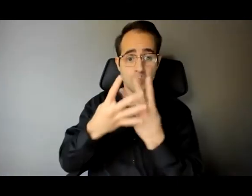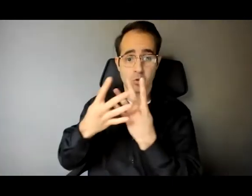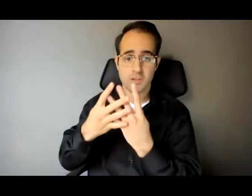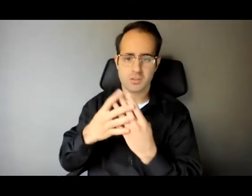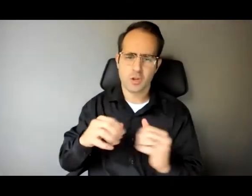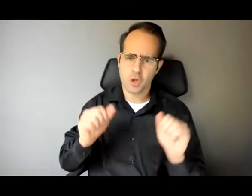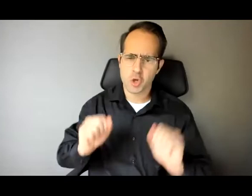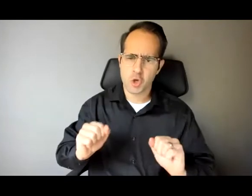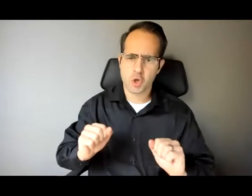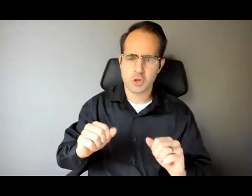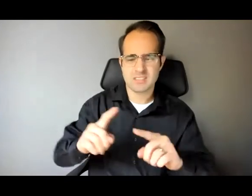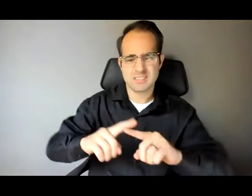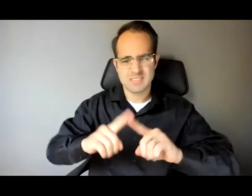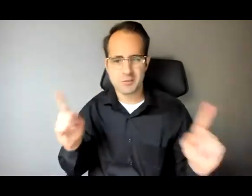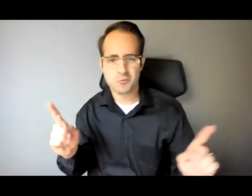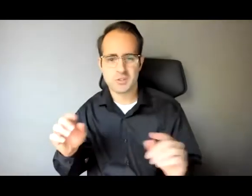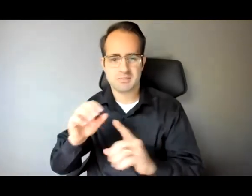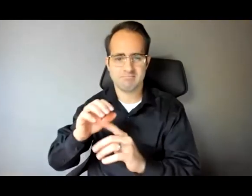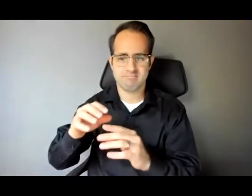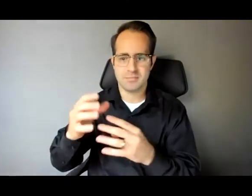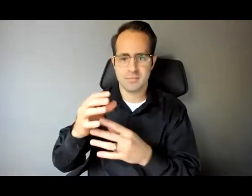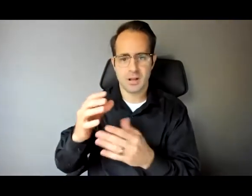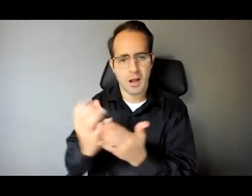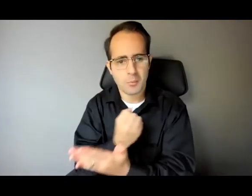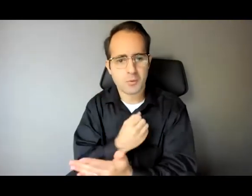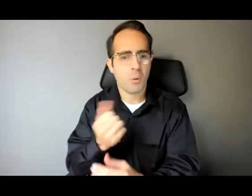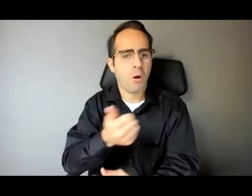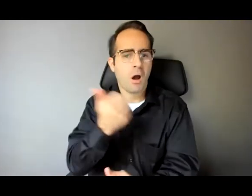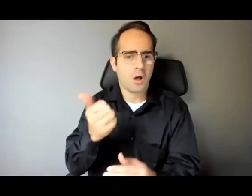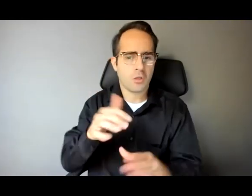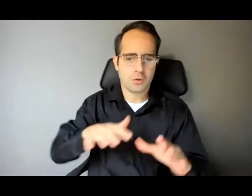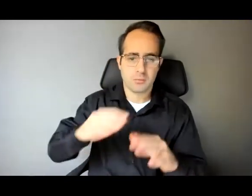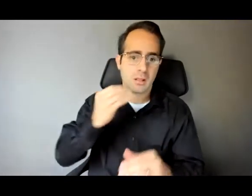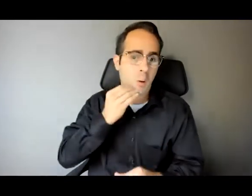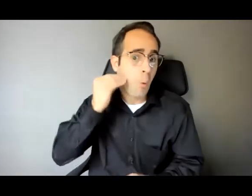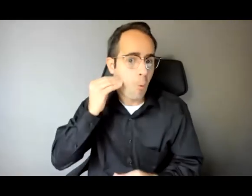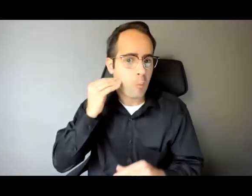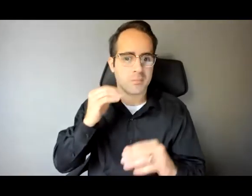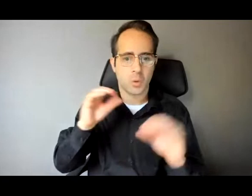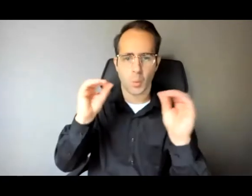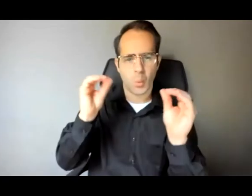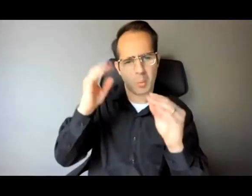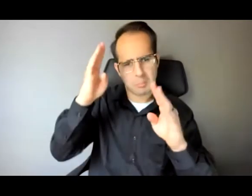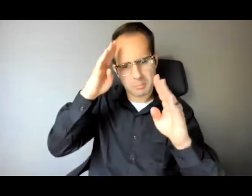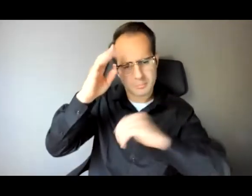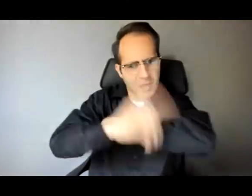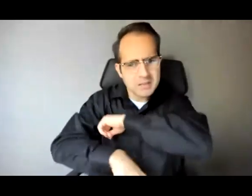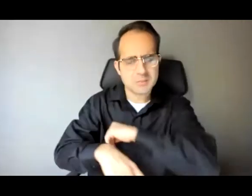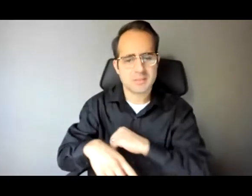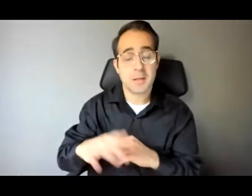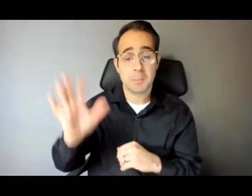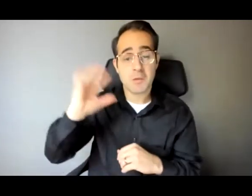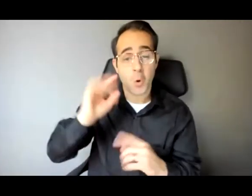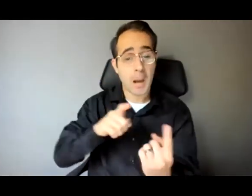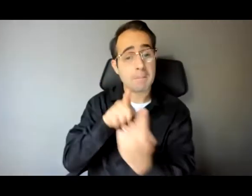or just home with no form of punishment. I did meet some people who I thought needed